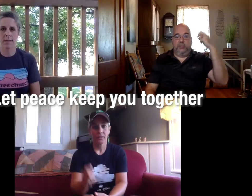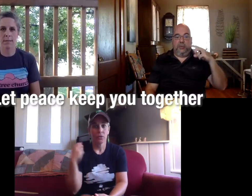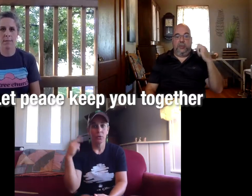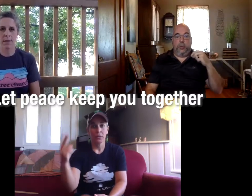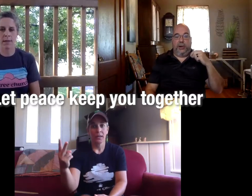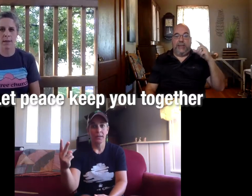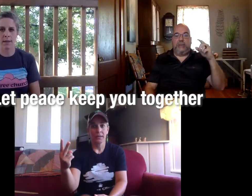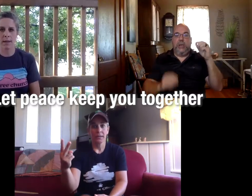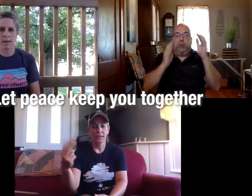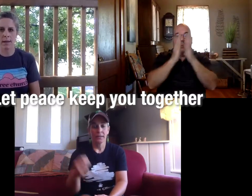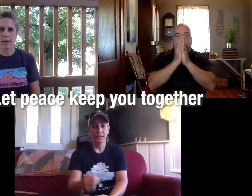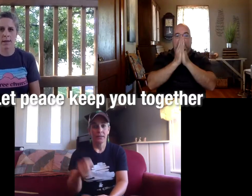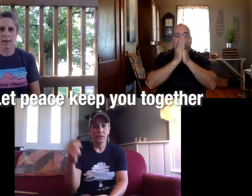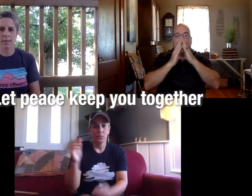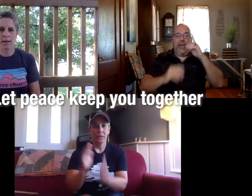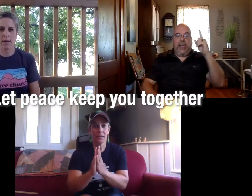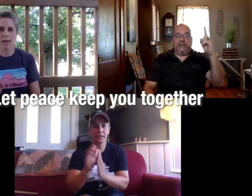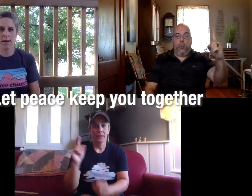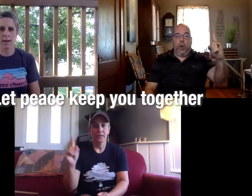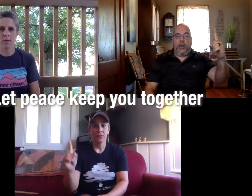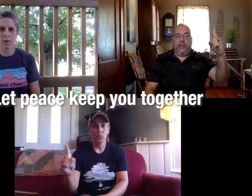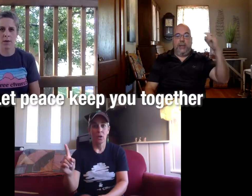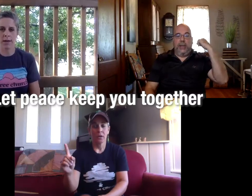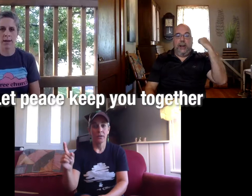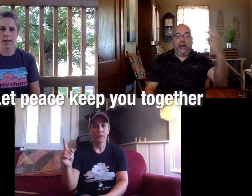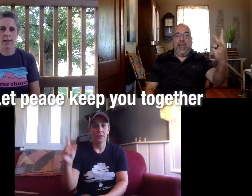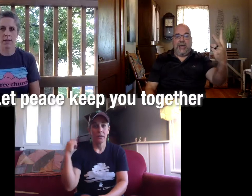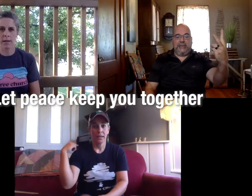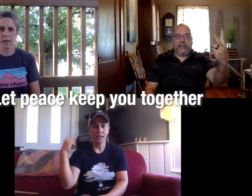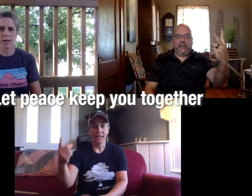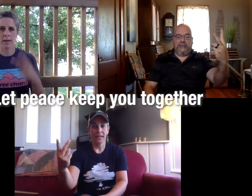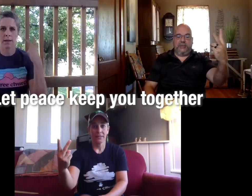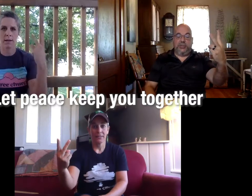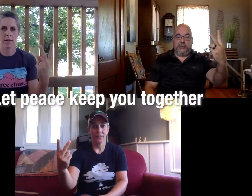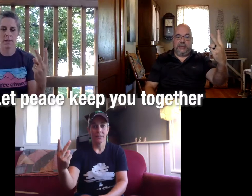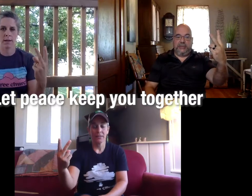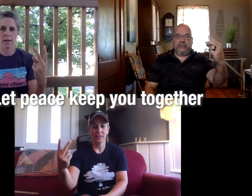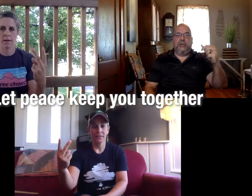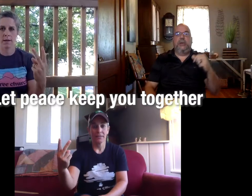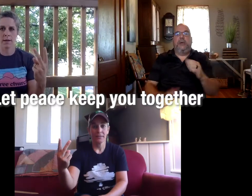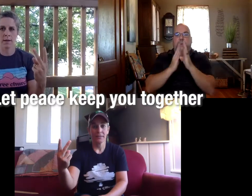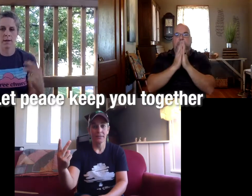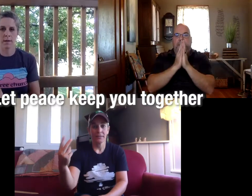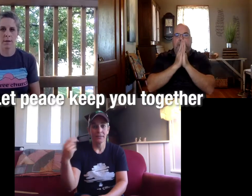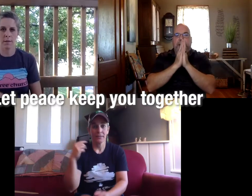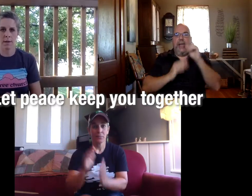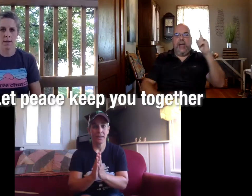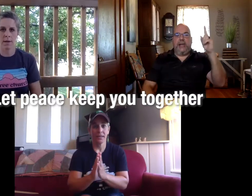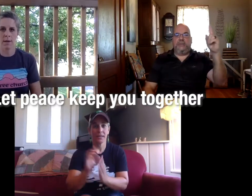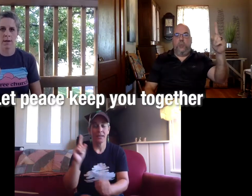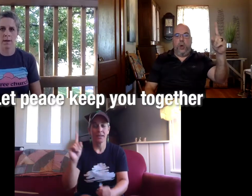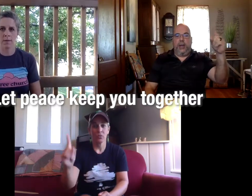to the word let remain as one let so it's a new sentence remain